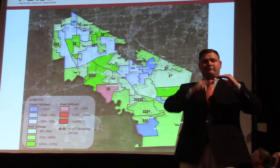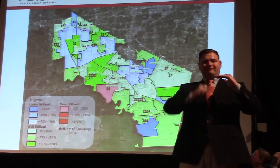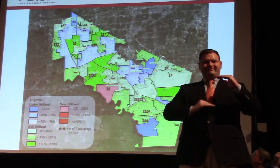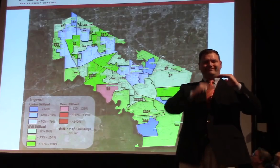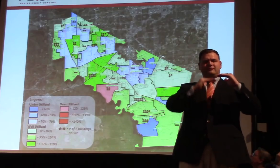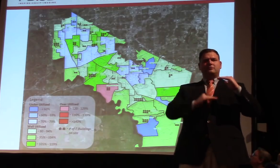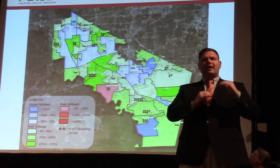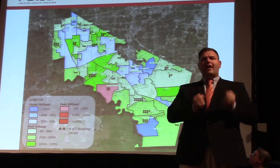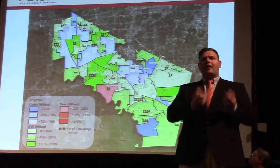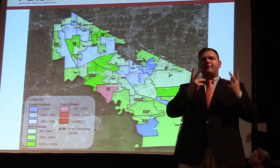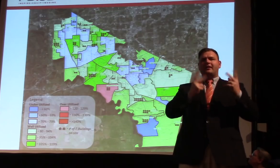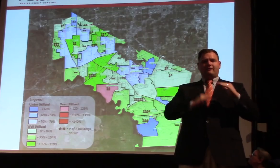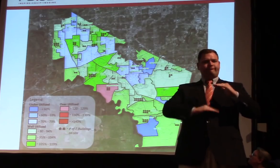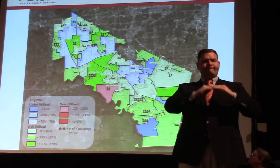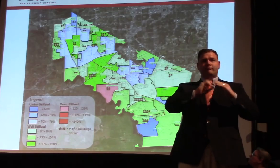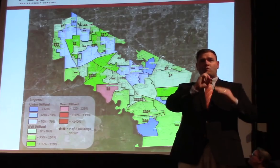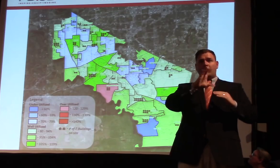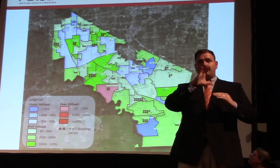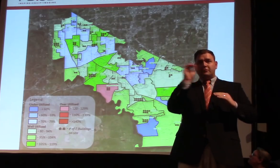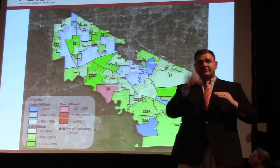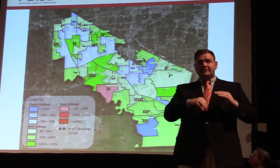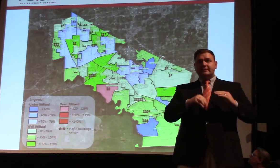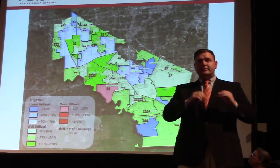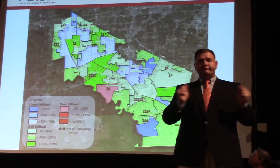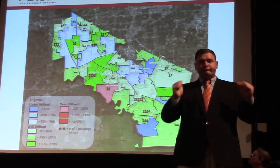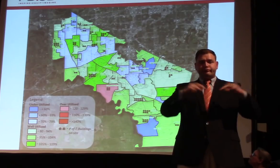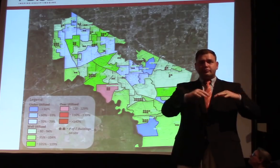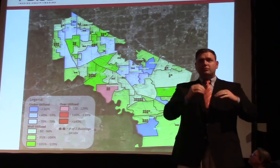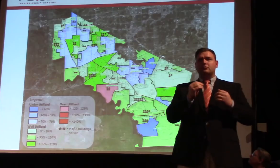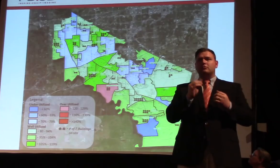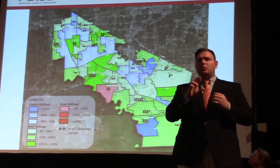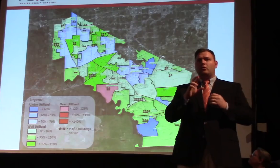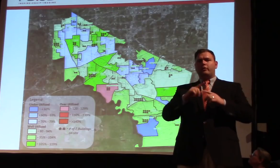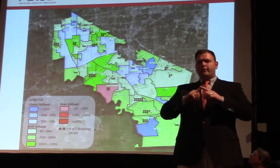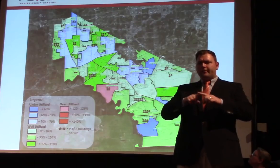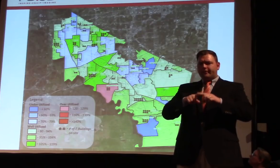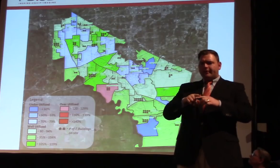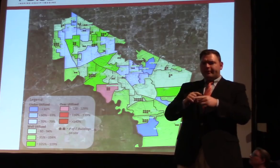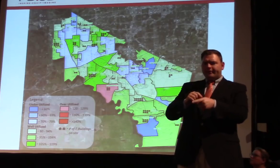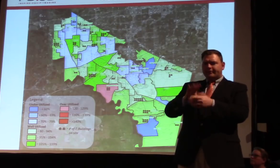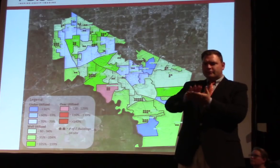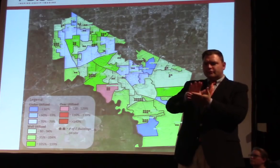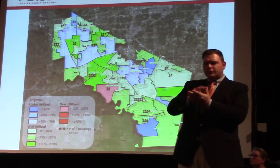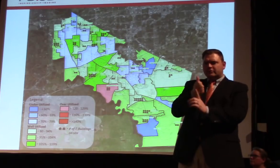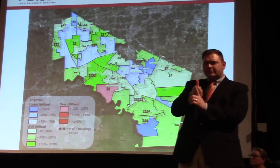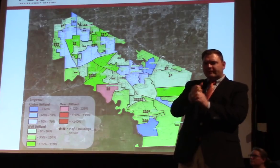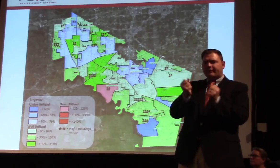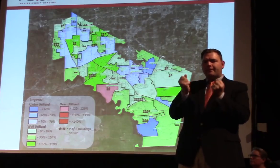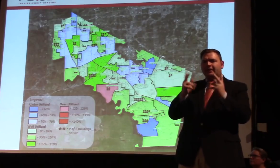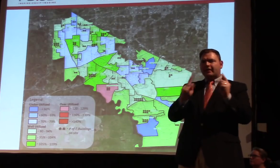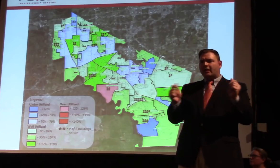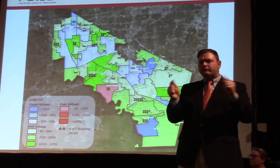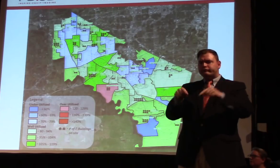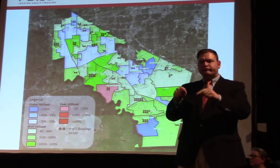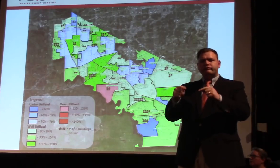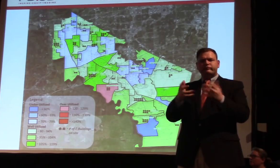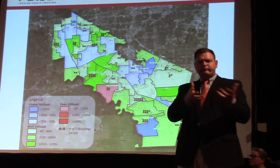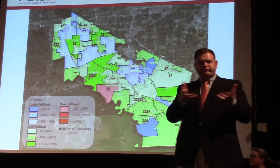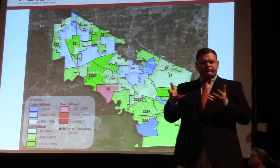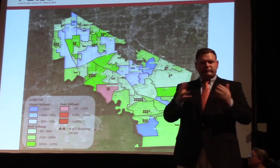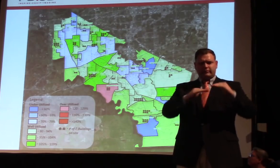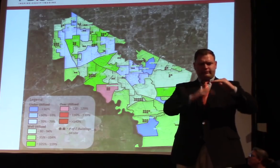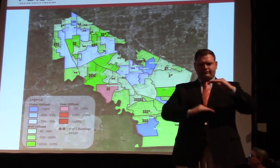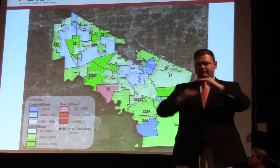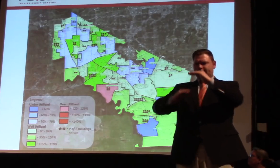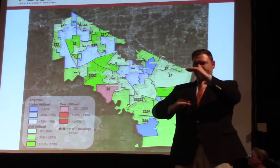based on the permanent capacity. so it doesn't include capacity in portable classrooms. But we just want to be cognizant of where they are.